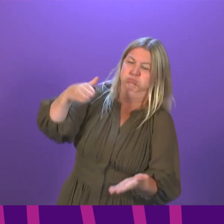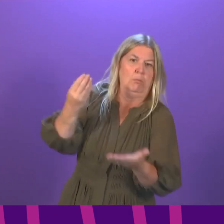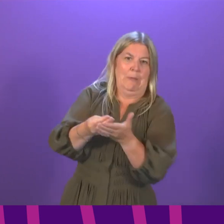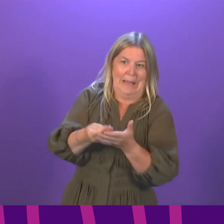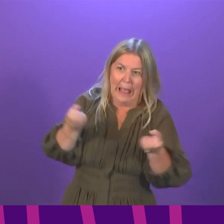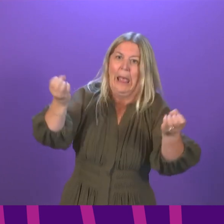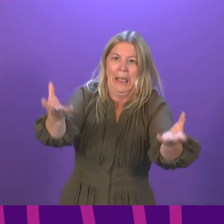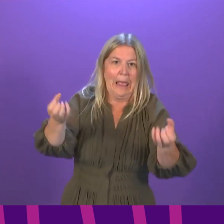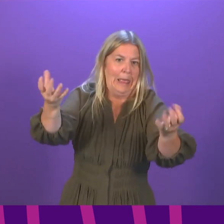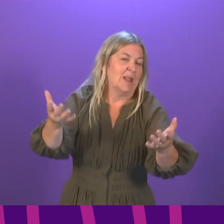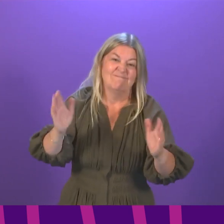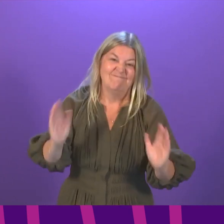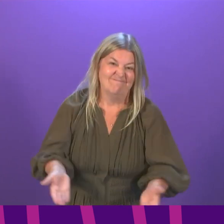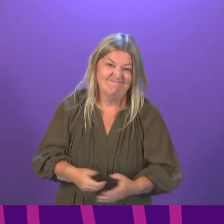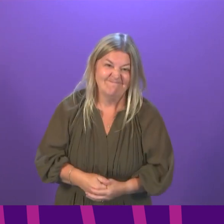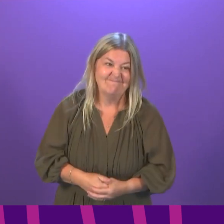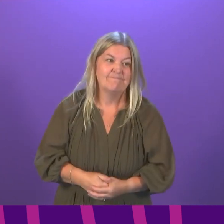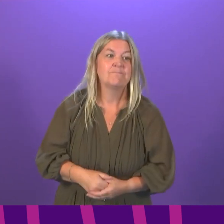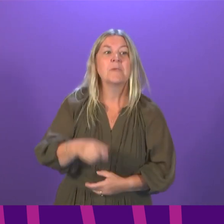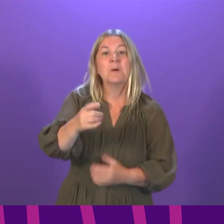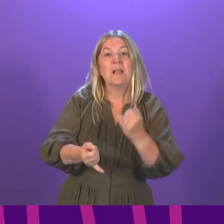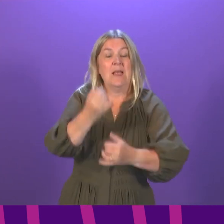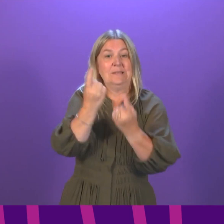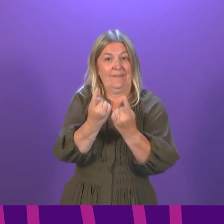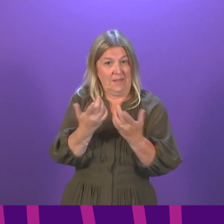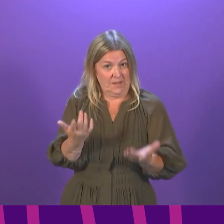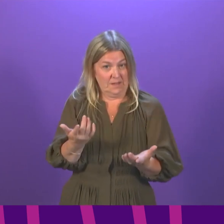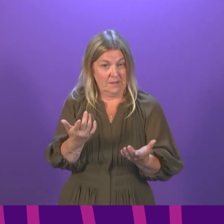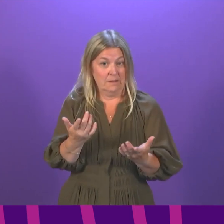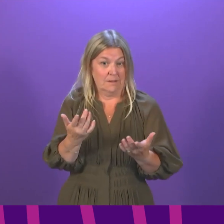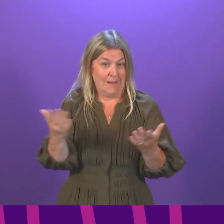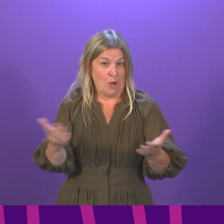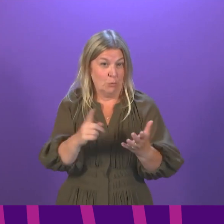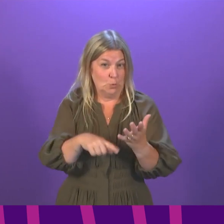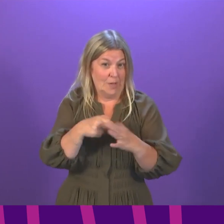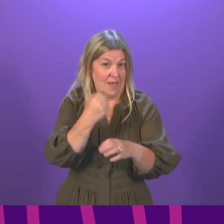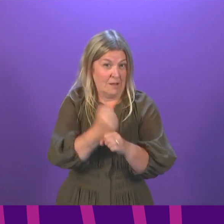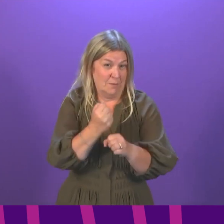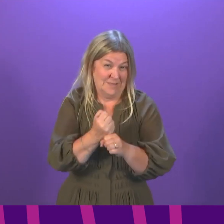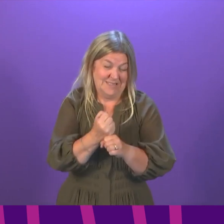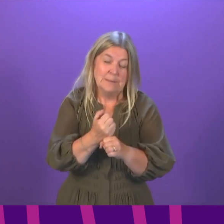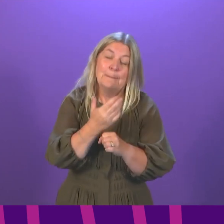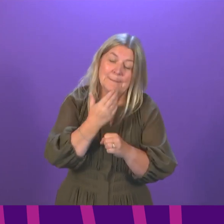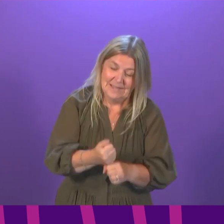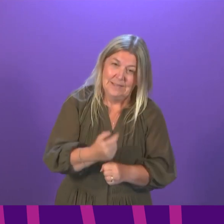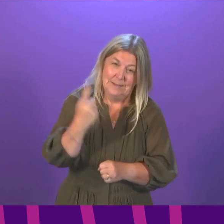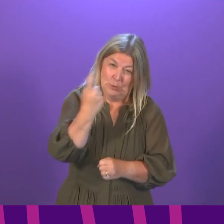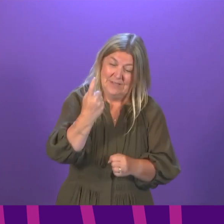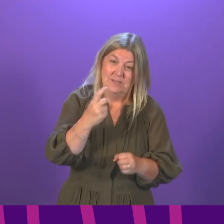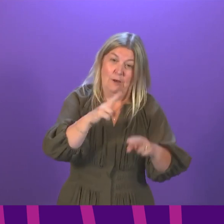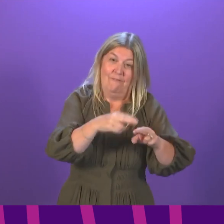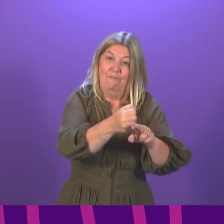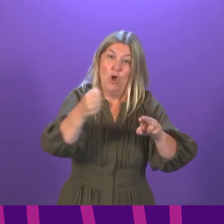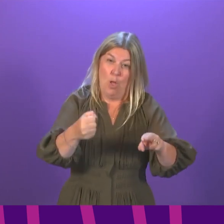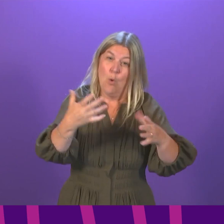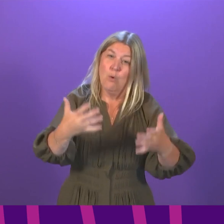on business support. The last thing I would again encourage the UK government to do is extend furlough for longer so that we are not